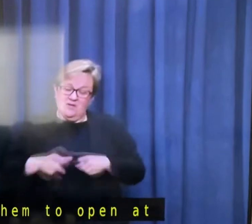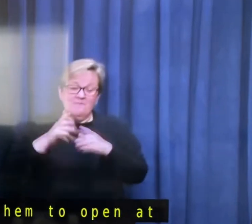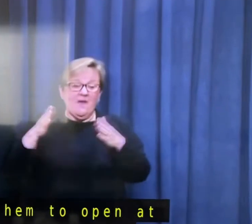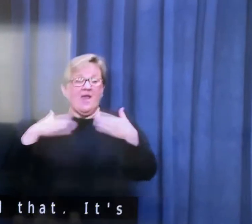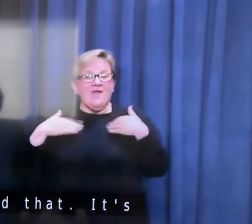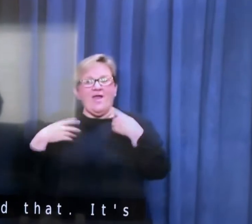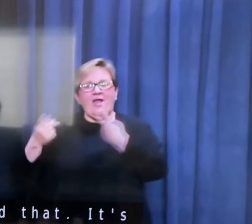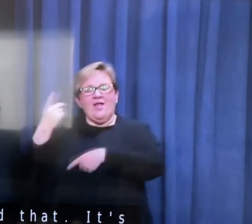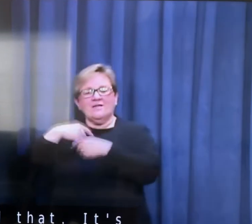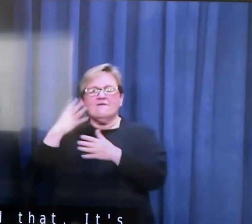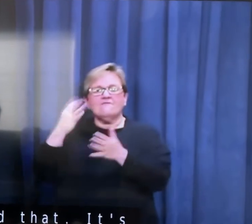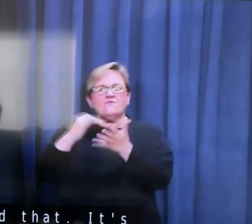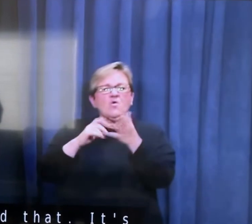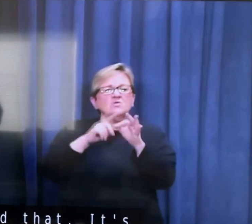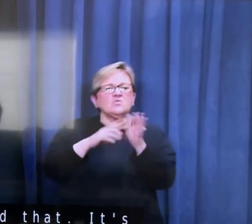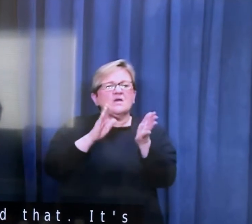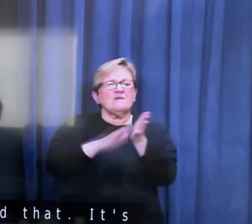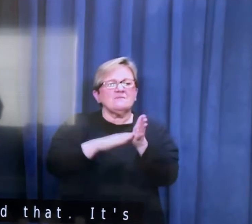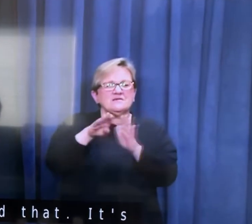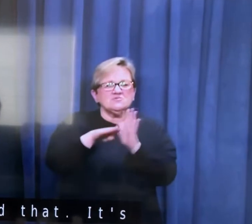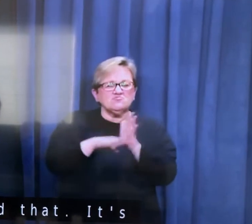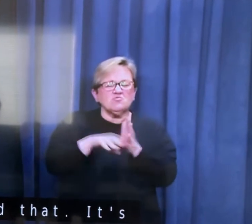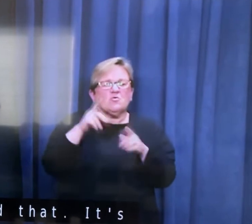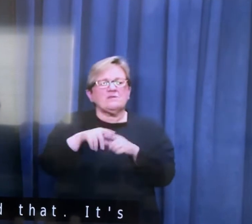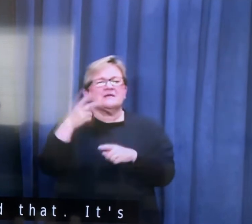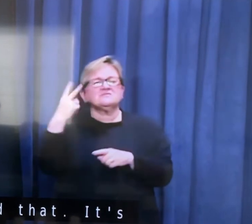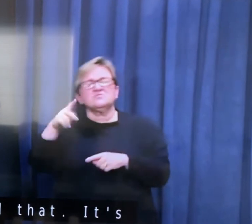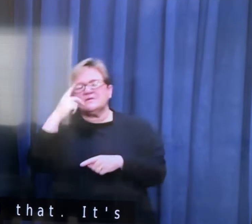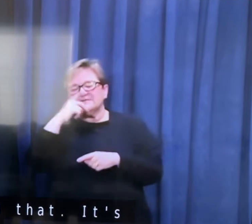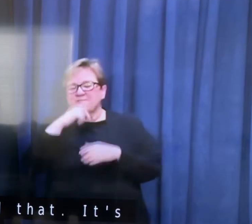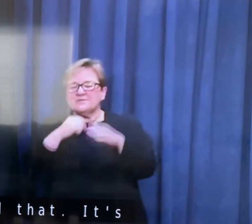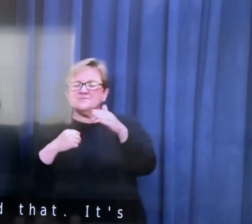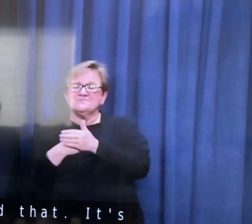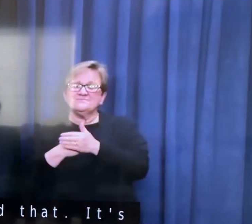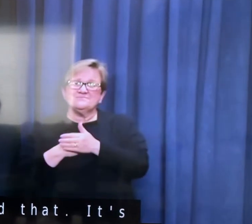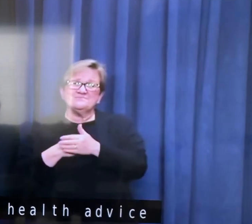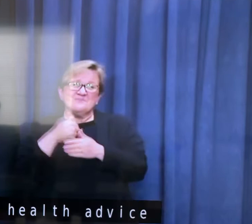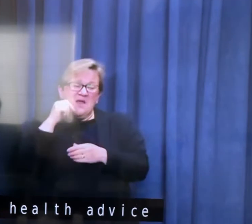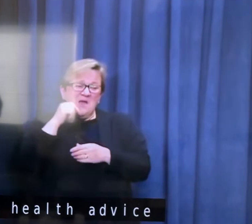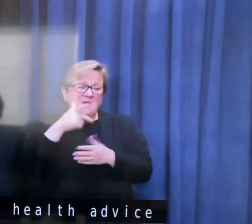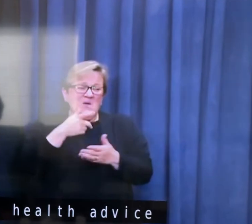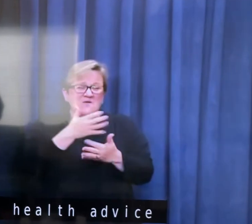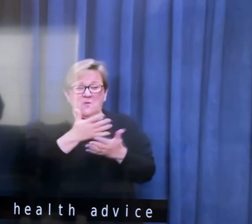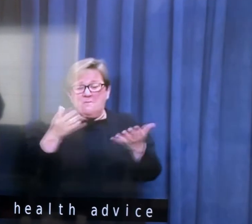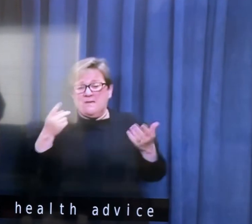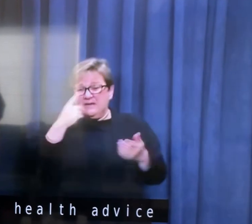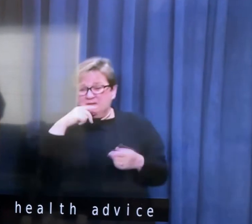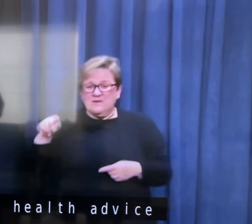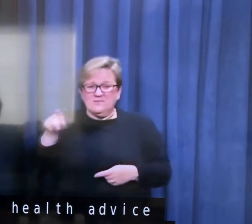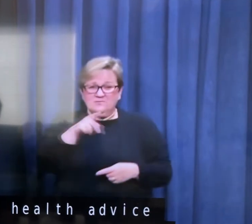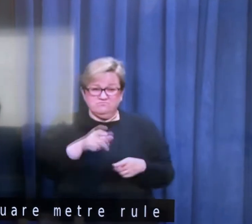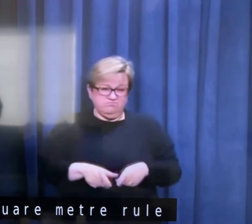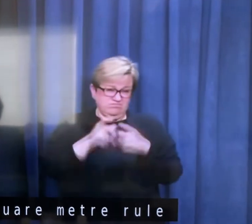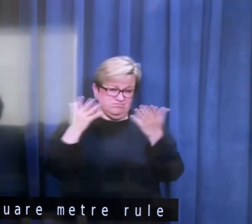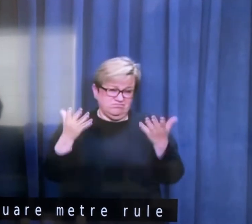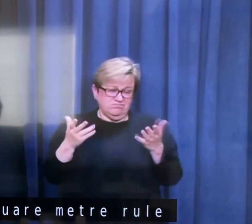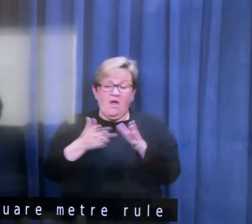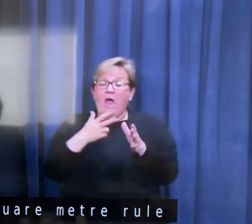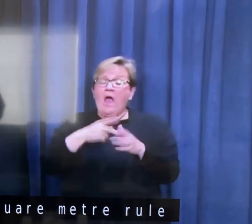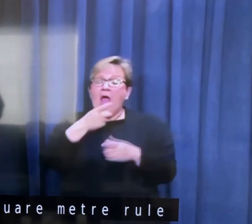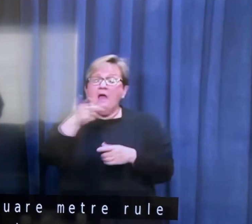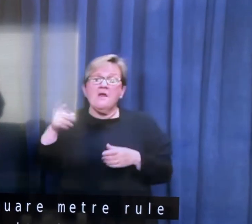This is the four square mega rule plus a 20 person limit but for many venues that will be difficult for others